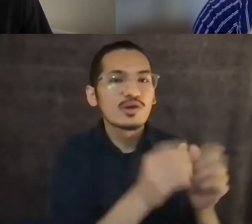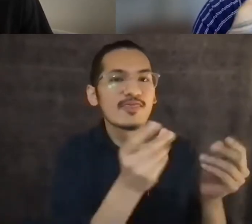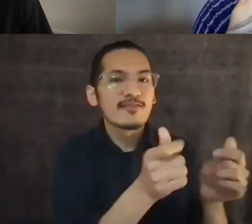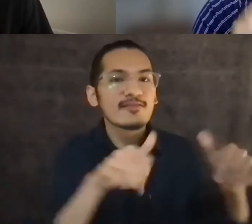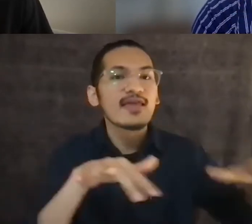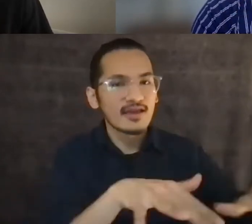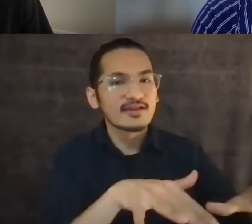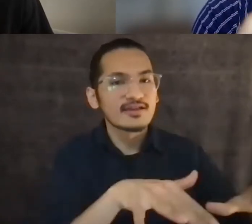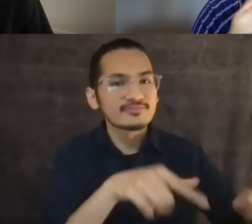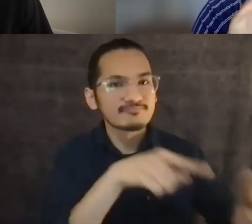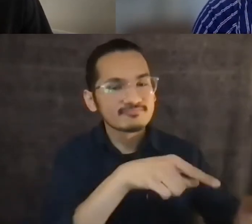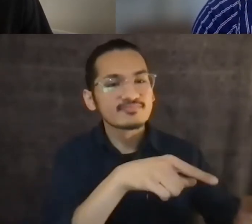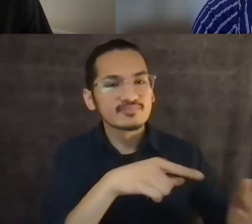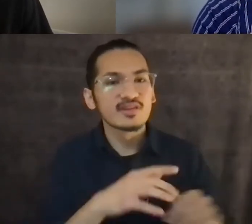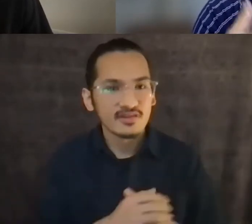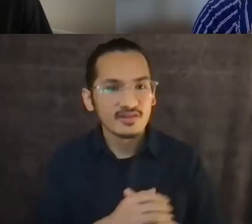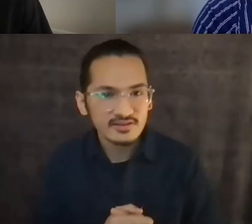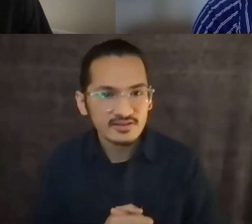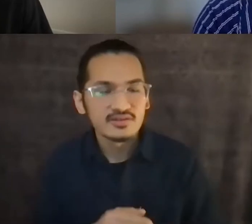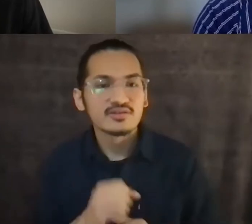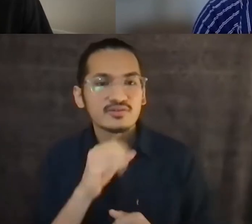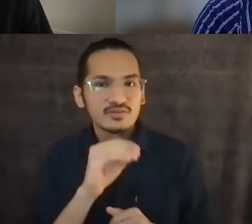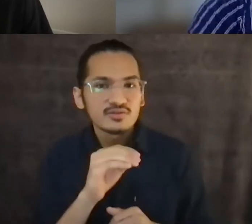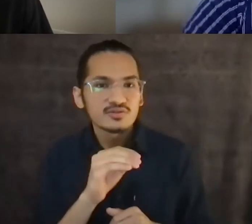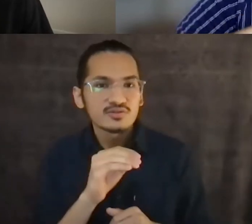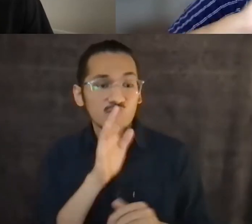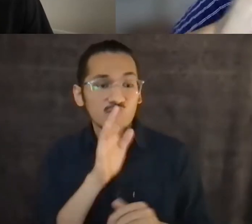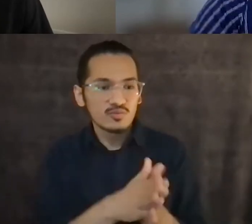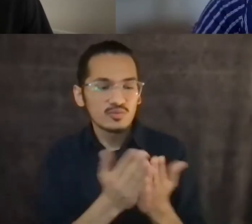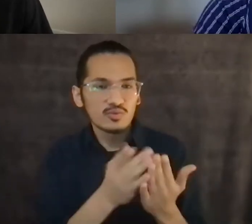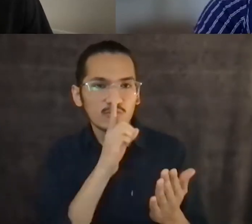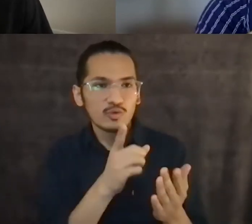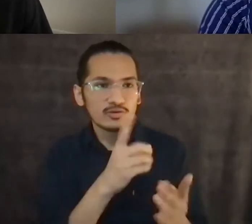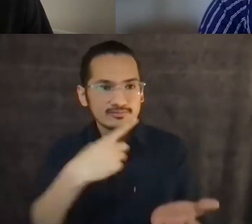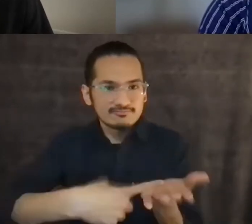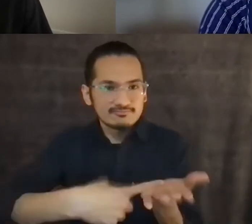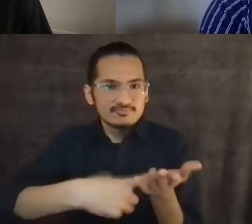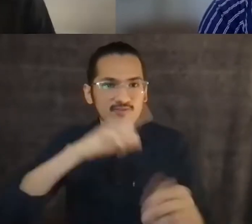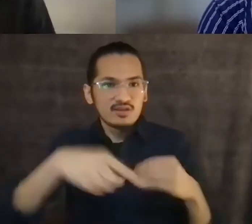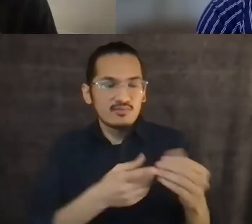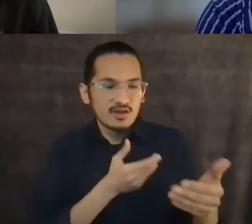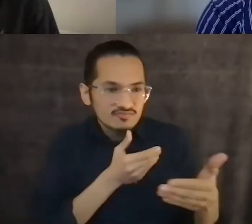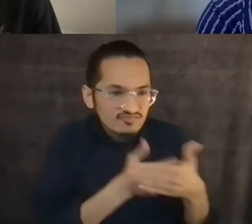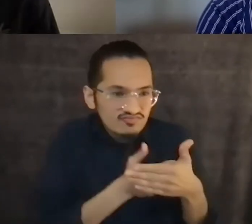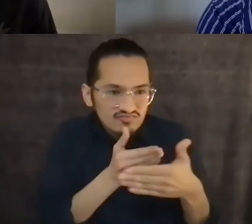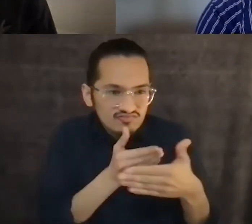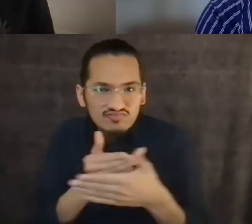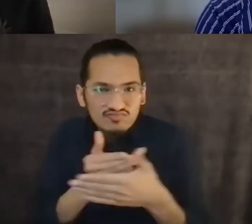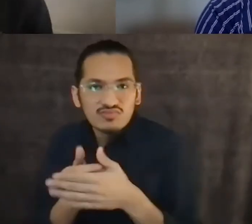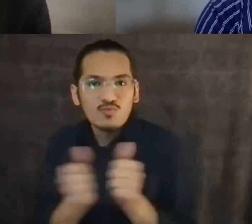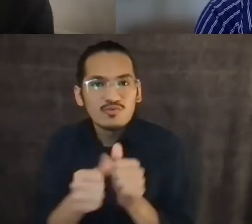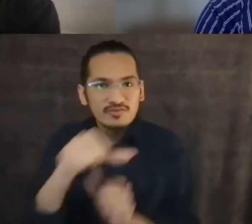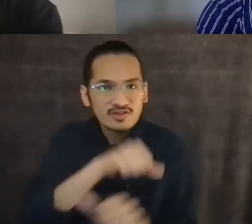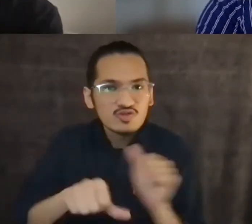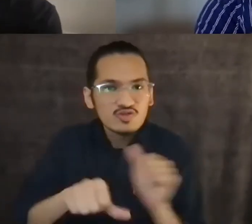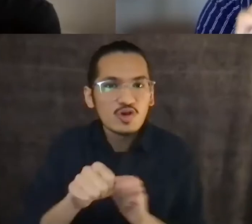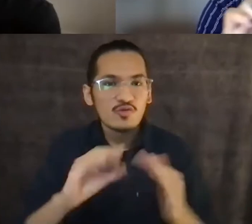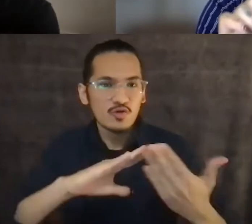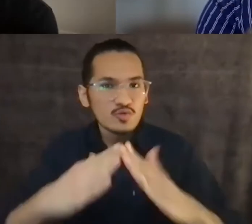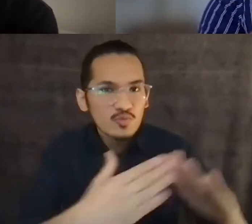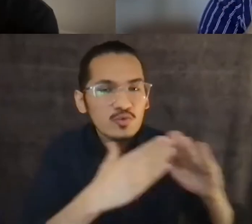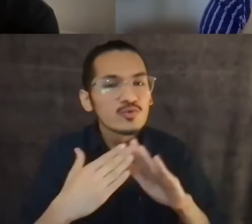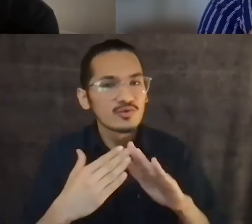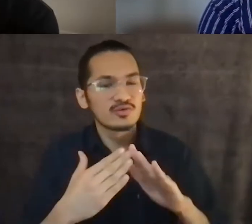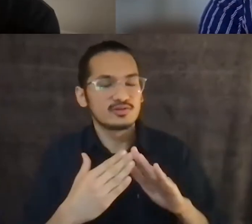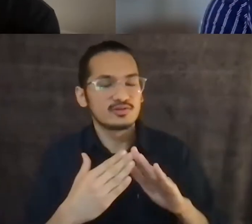of Pilina and intimacy with each other are profoundly intertwined with their Pilina and intimacy with Aina. And how this is